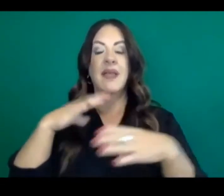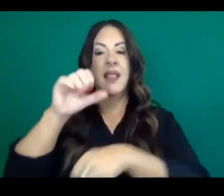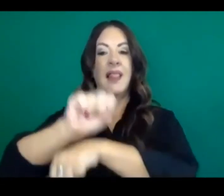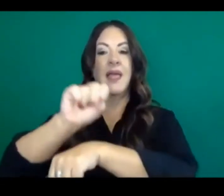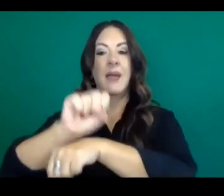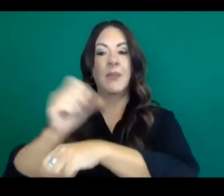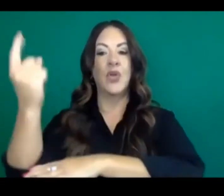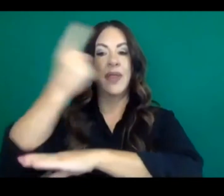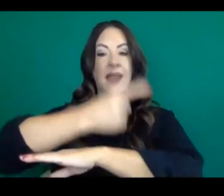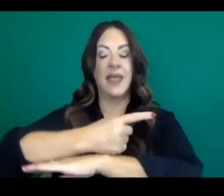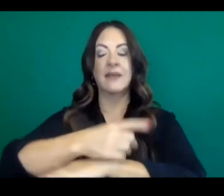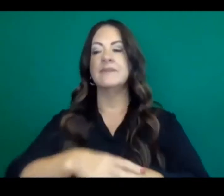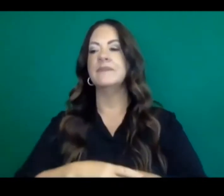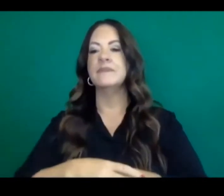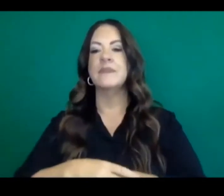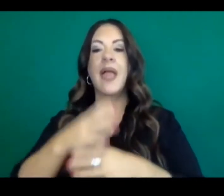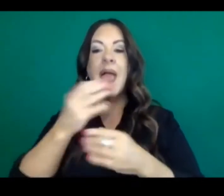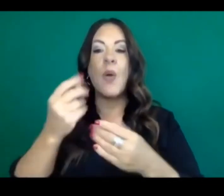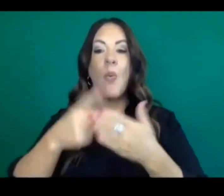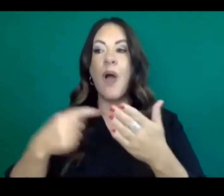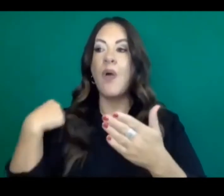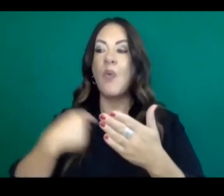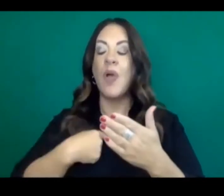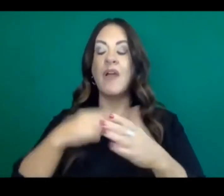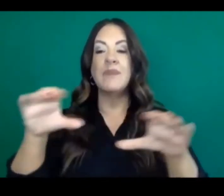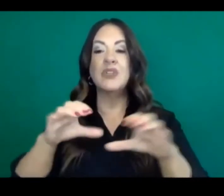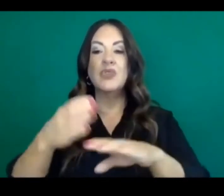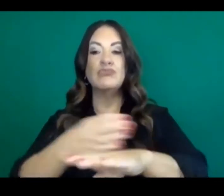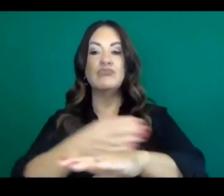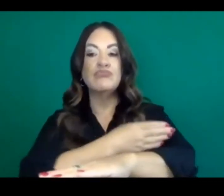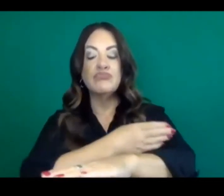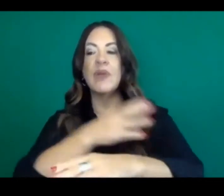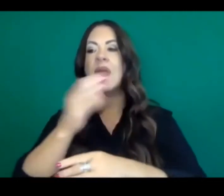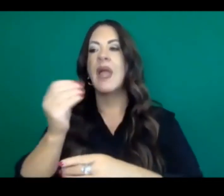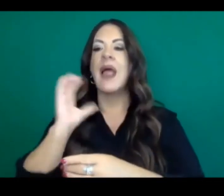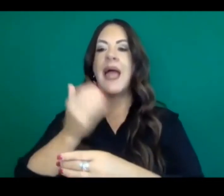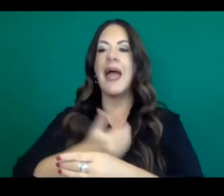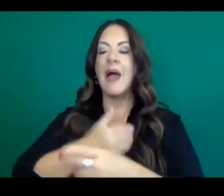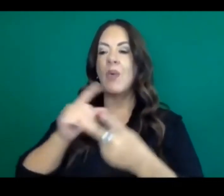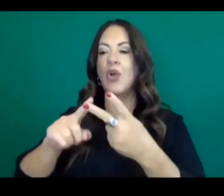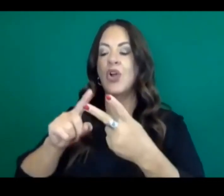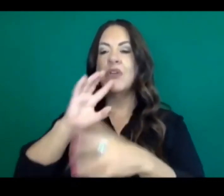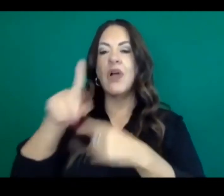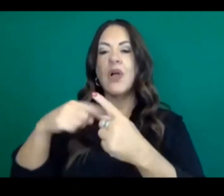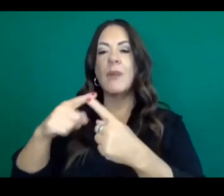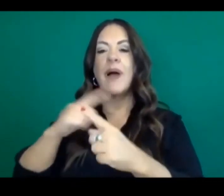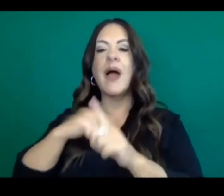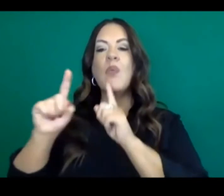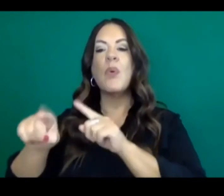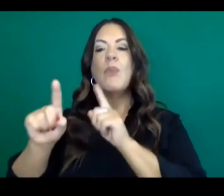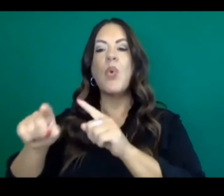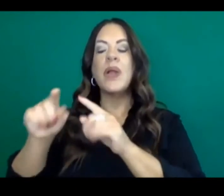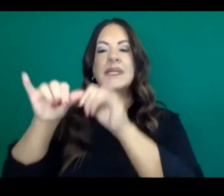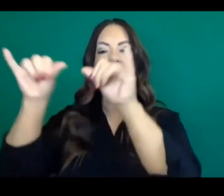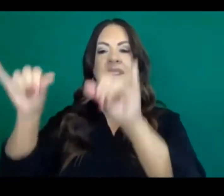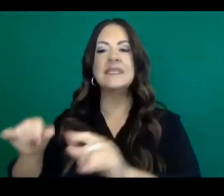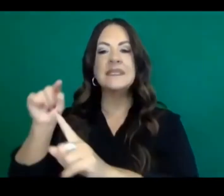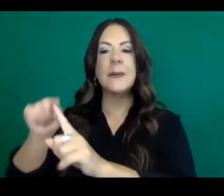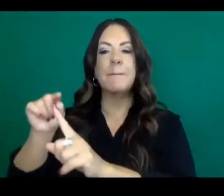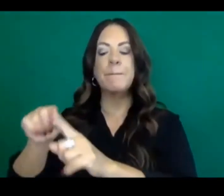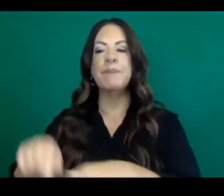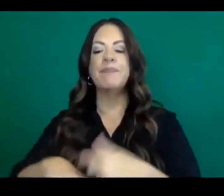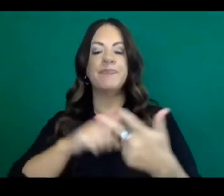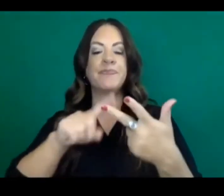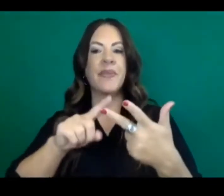made, share a little bit of news about our data reporting system, and then spend the bulk of our time talking about our new